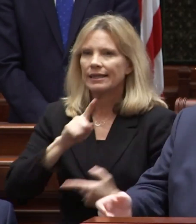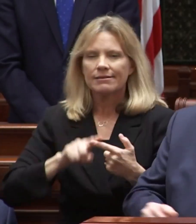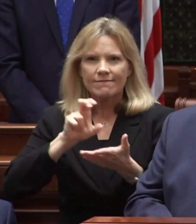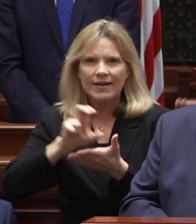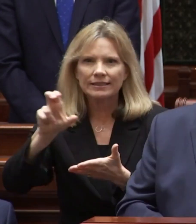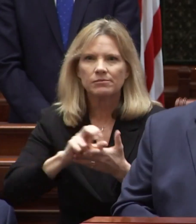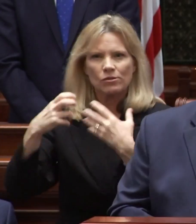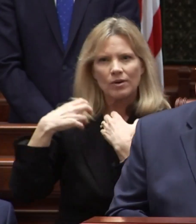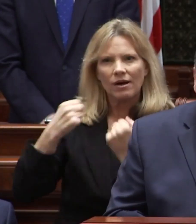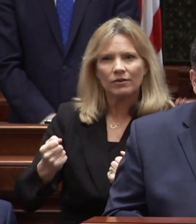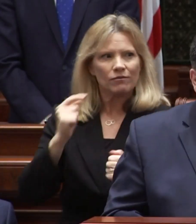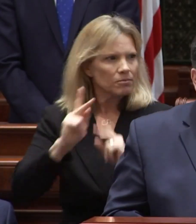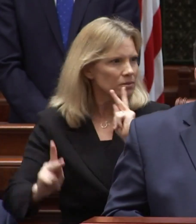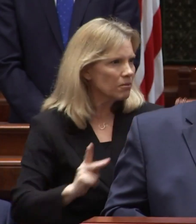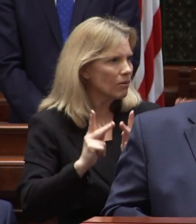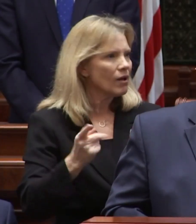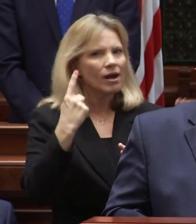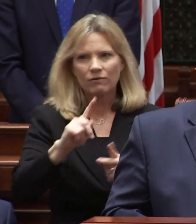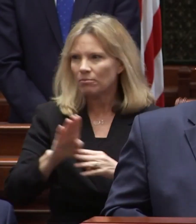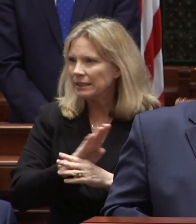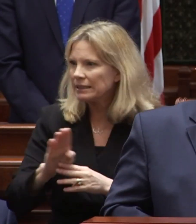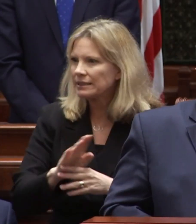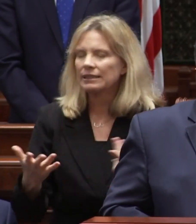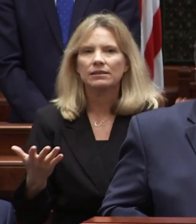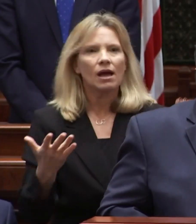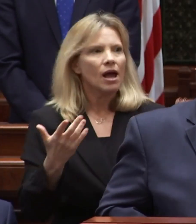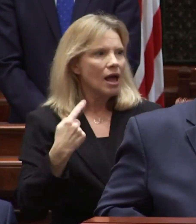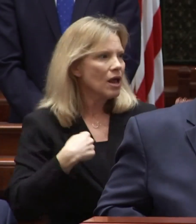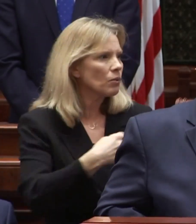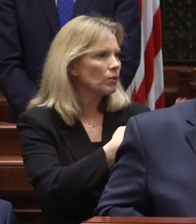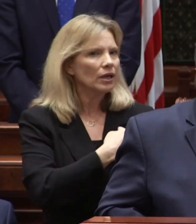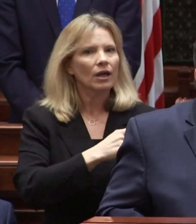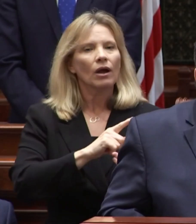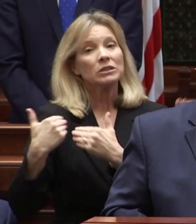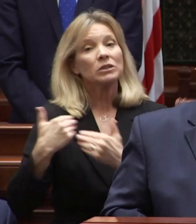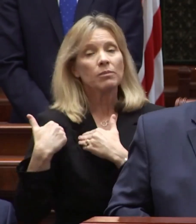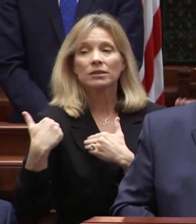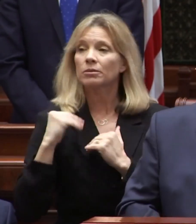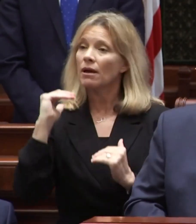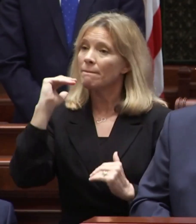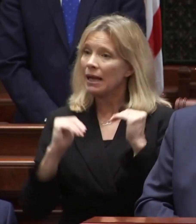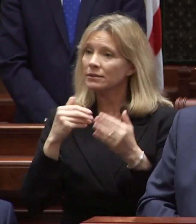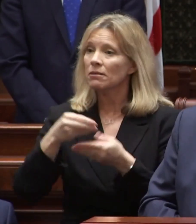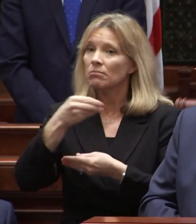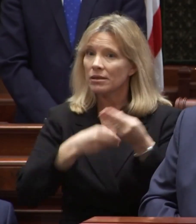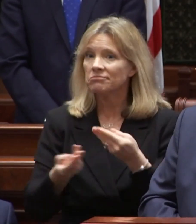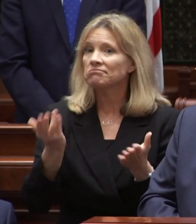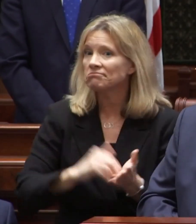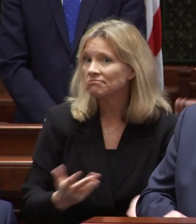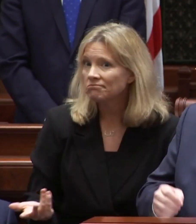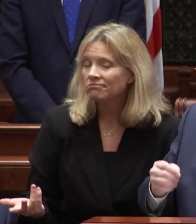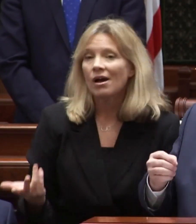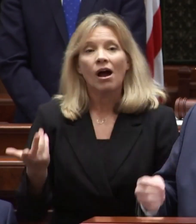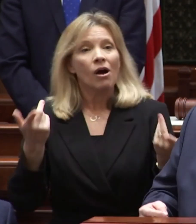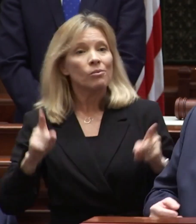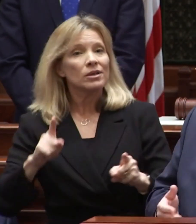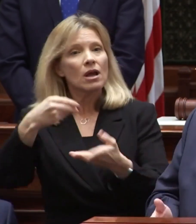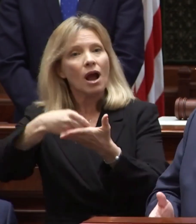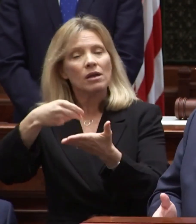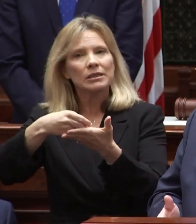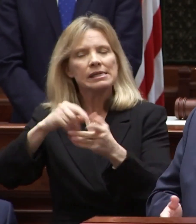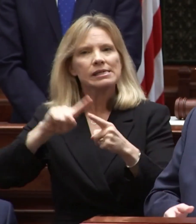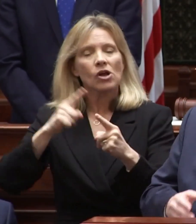invested in recovery for our people and for our businesses and we responsibly balanced the budget when the